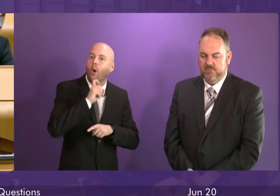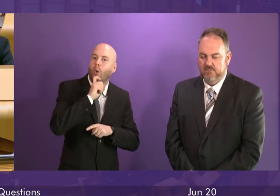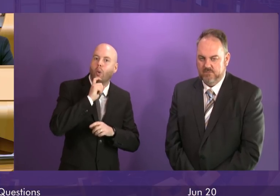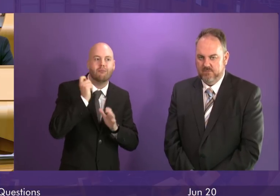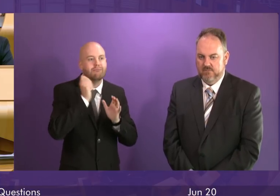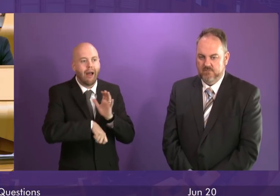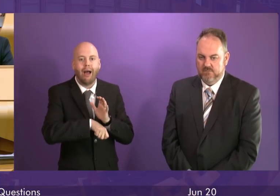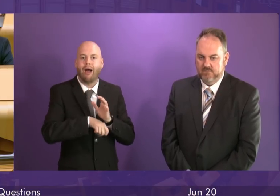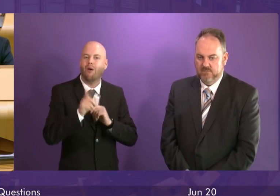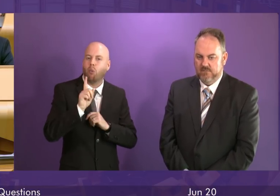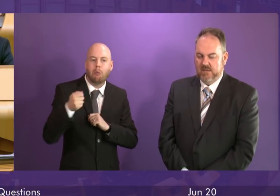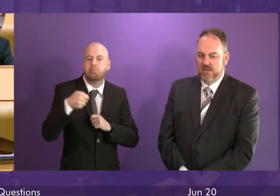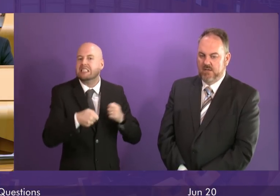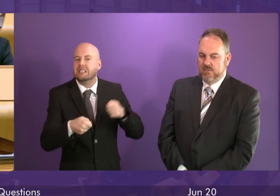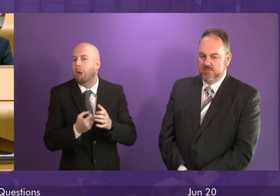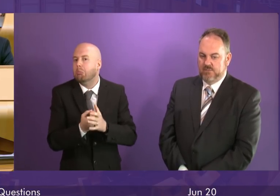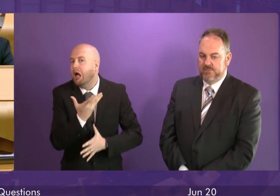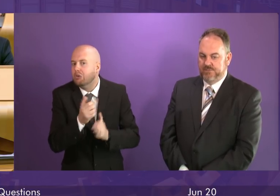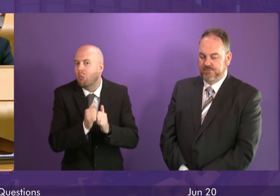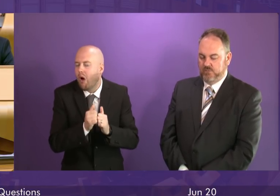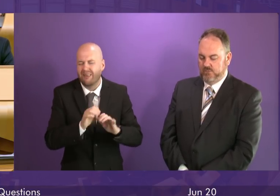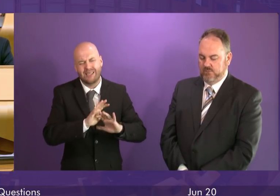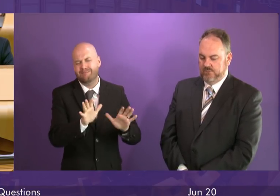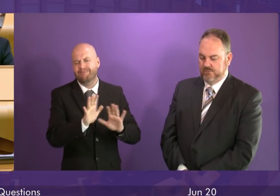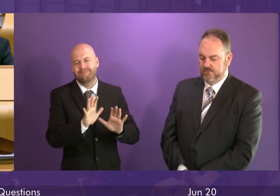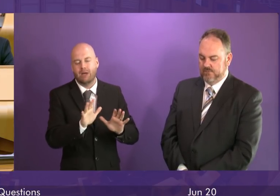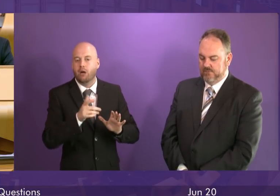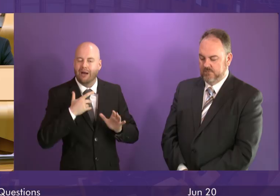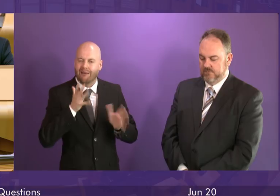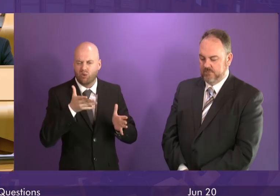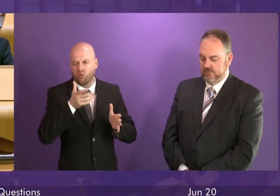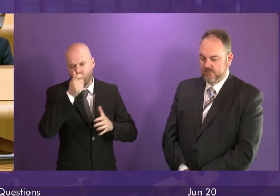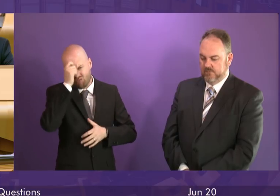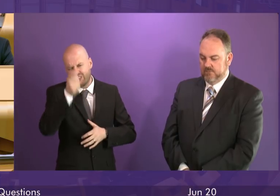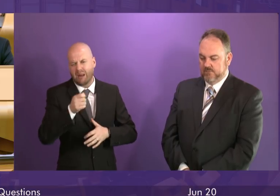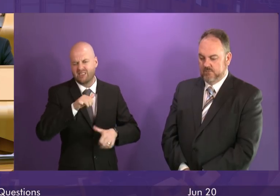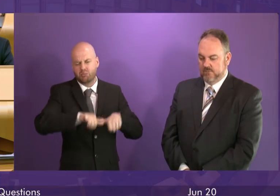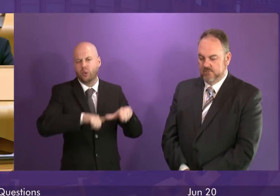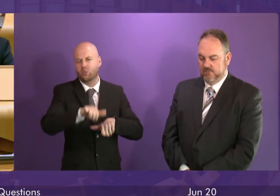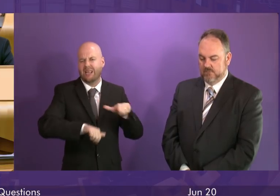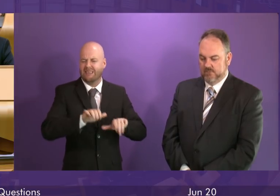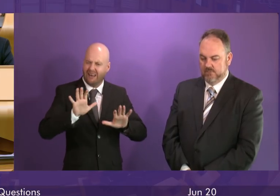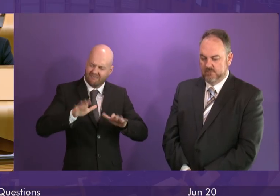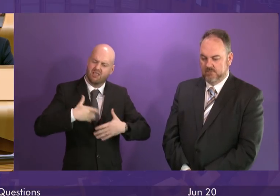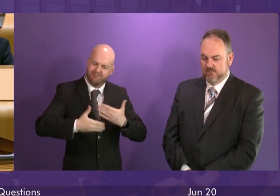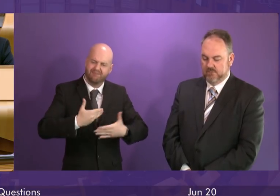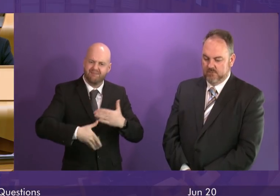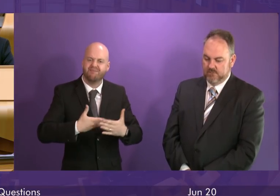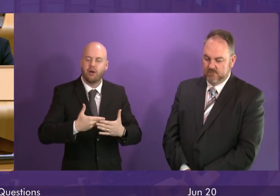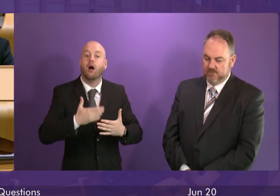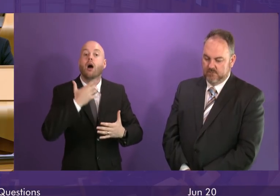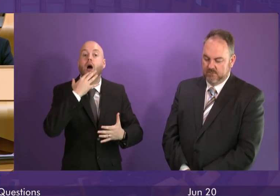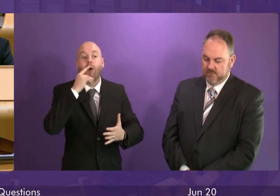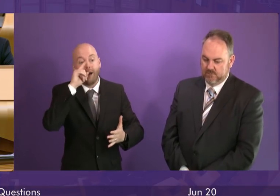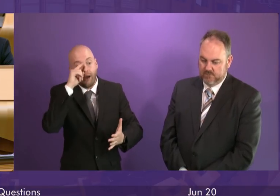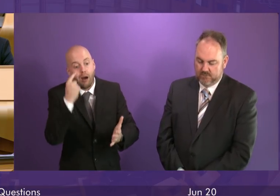consideration will be given to them. It important that we protect the integrity of this process and any decisions that would be taken of course